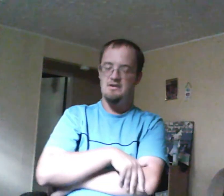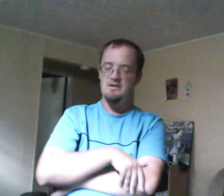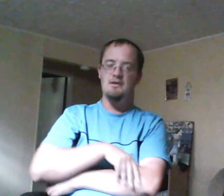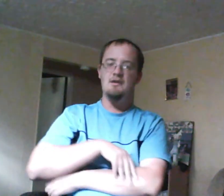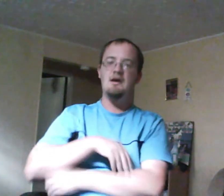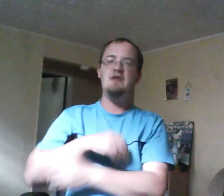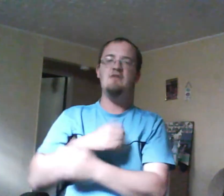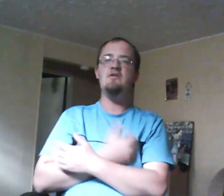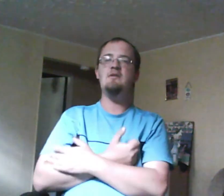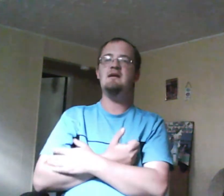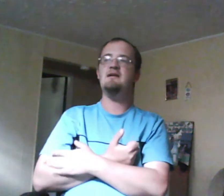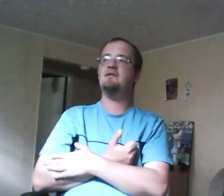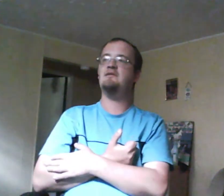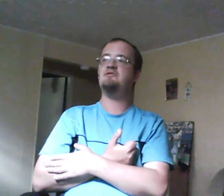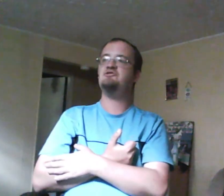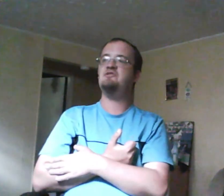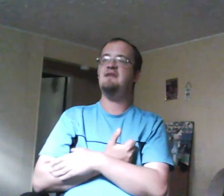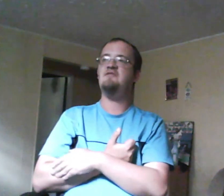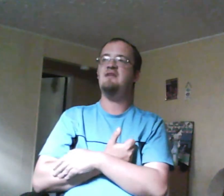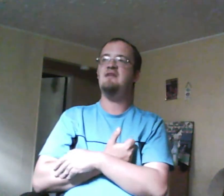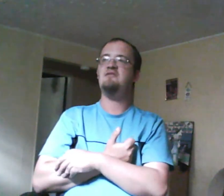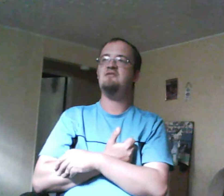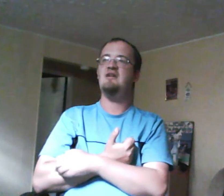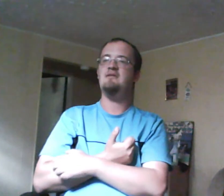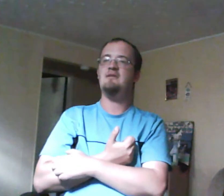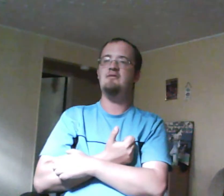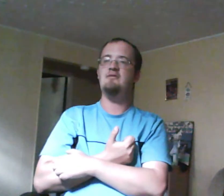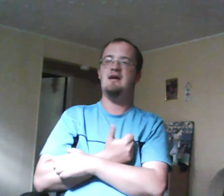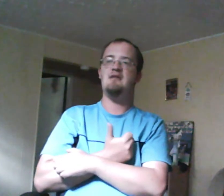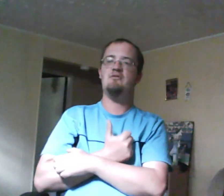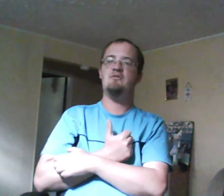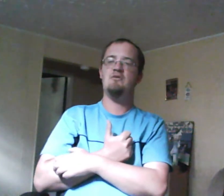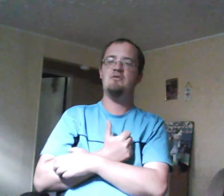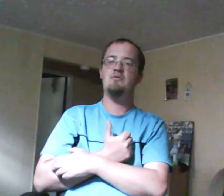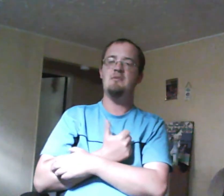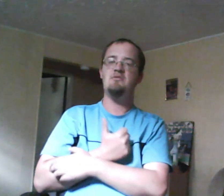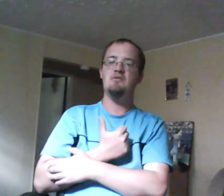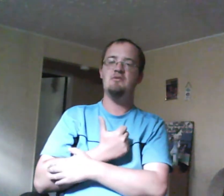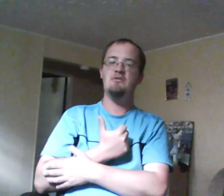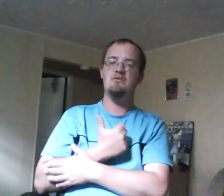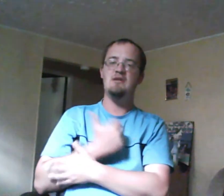I know Zoe should not have done that, trying to come out at her mom's second wedding.